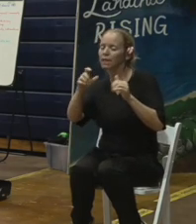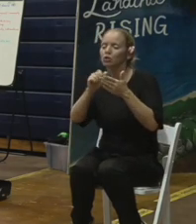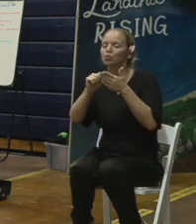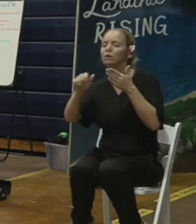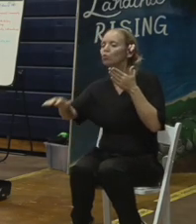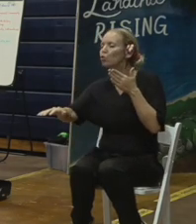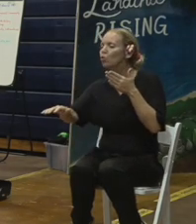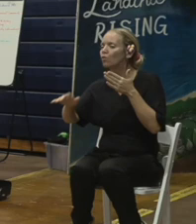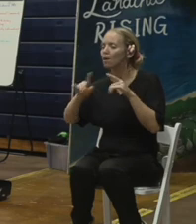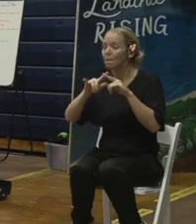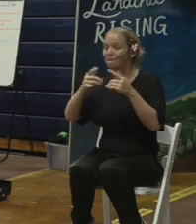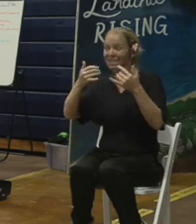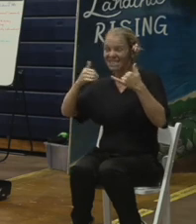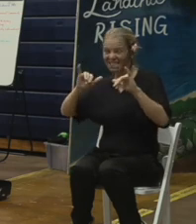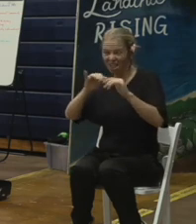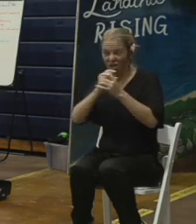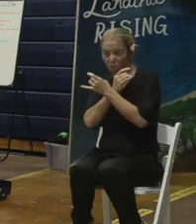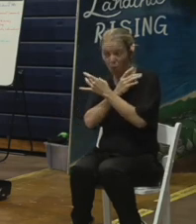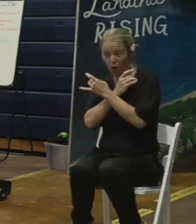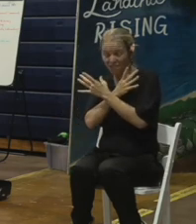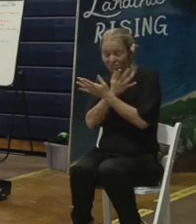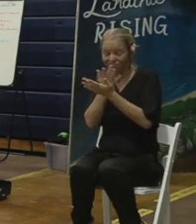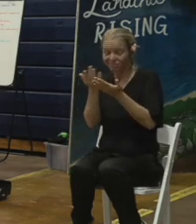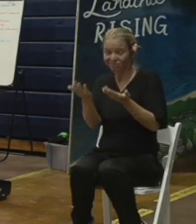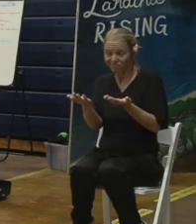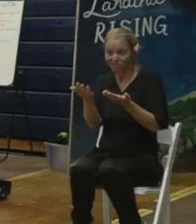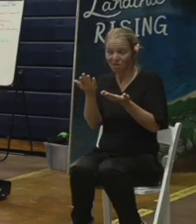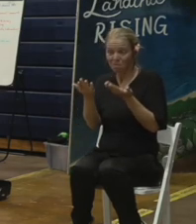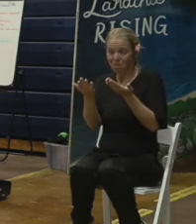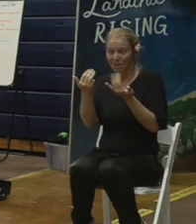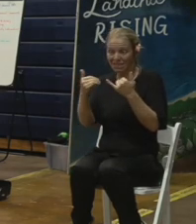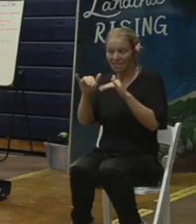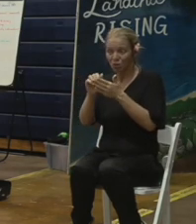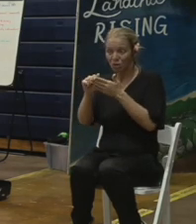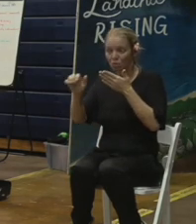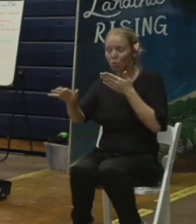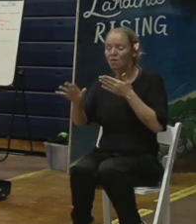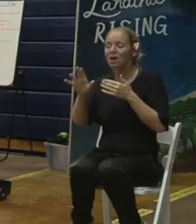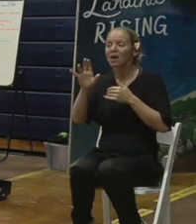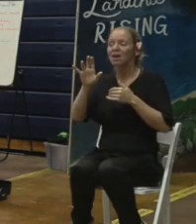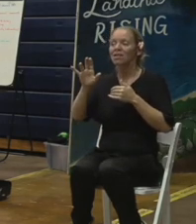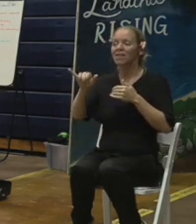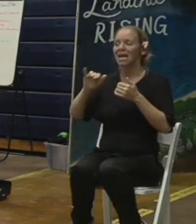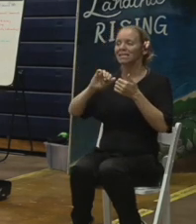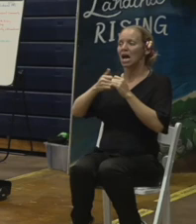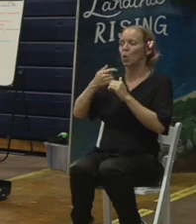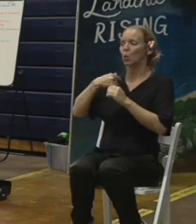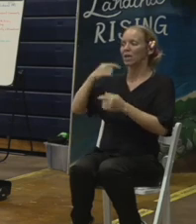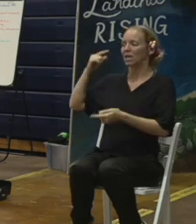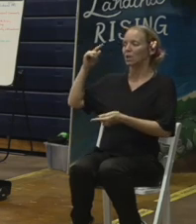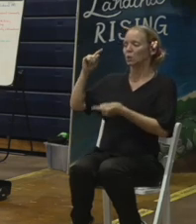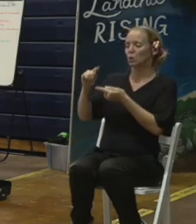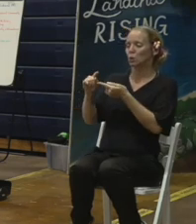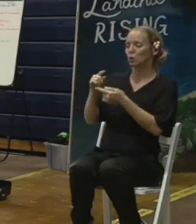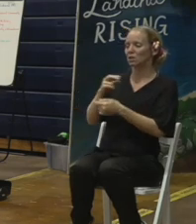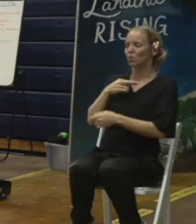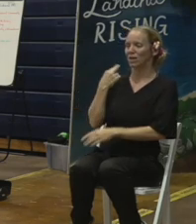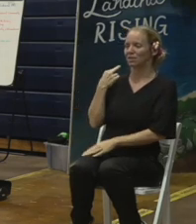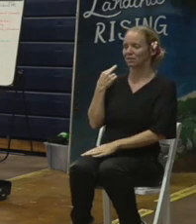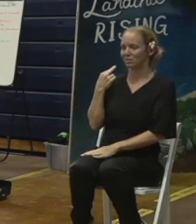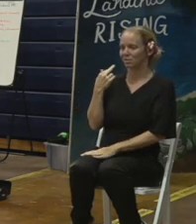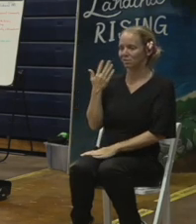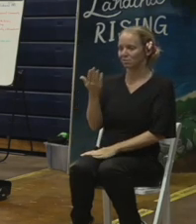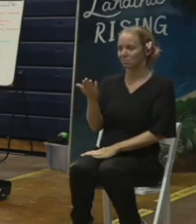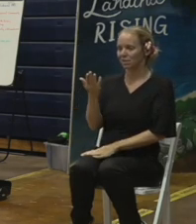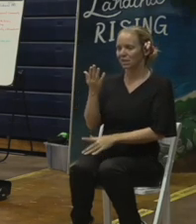removed. Because, again, that's ultimately how we have to reduce that risk to all homeowners for you to be able to